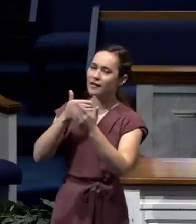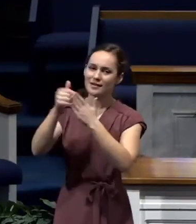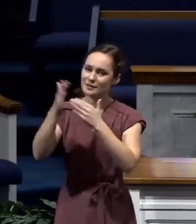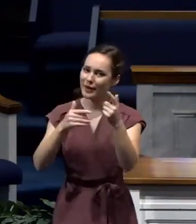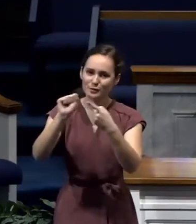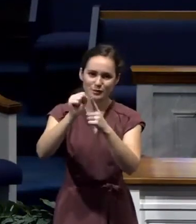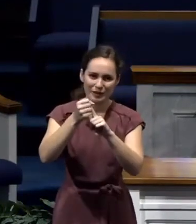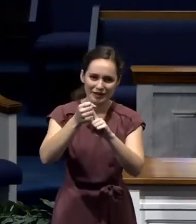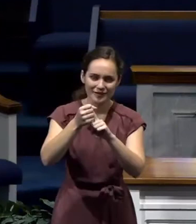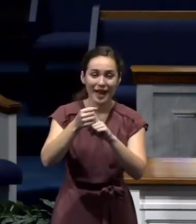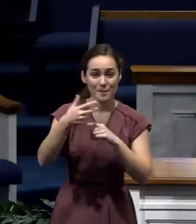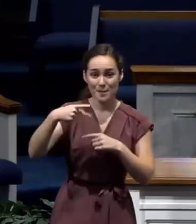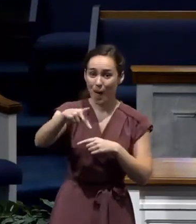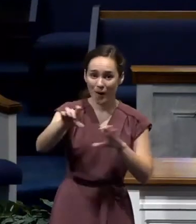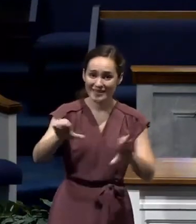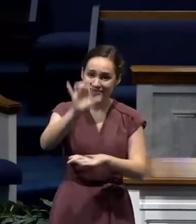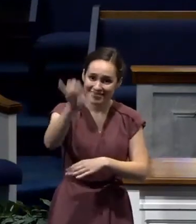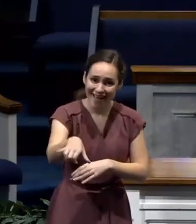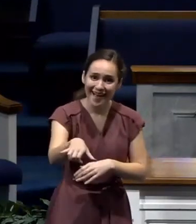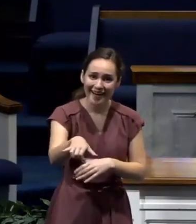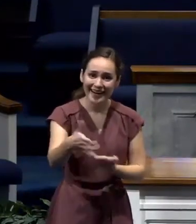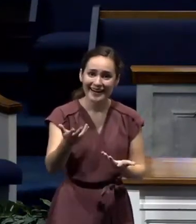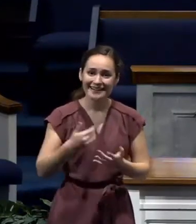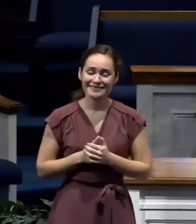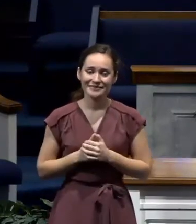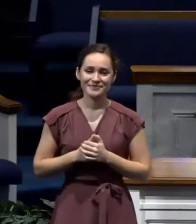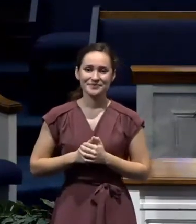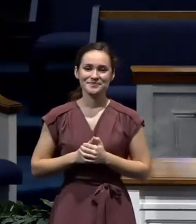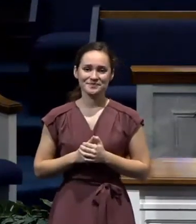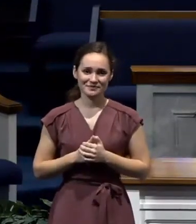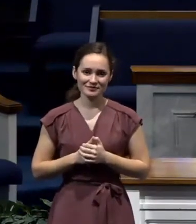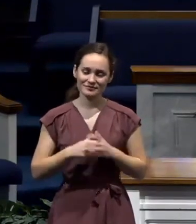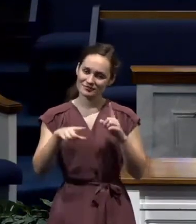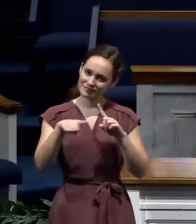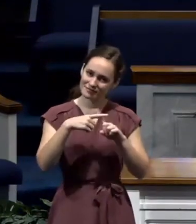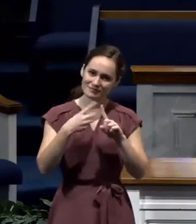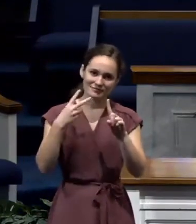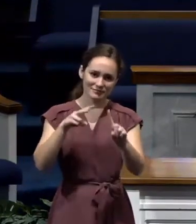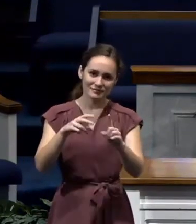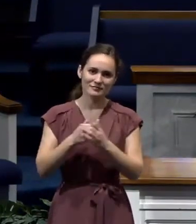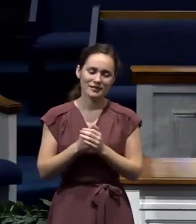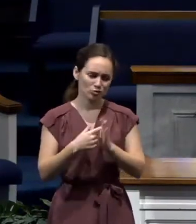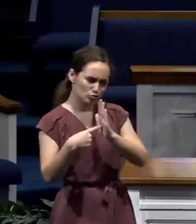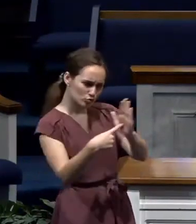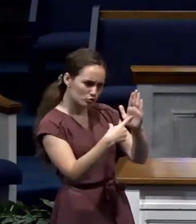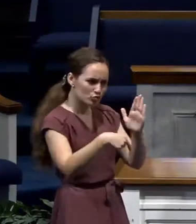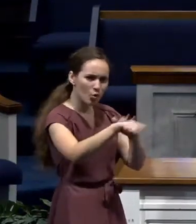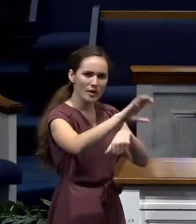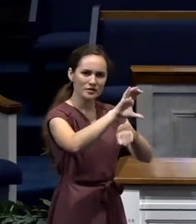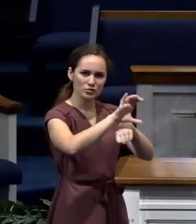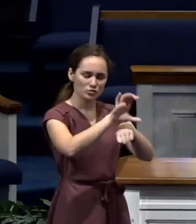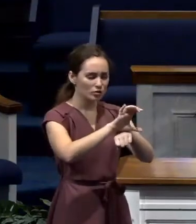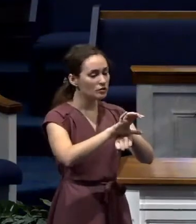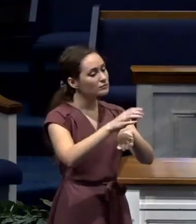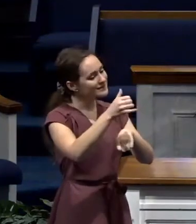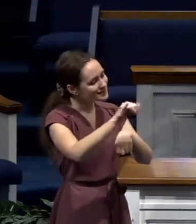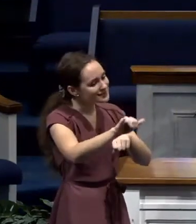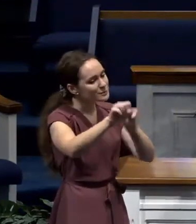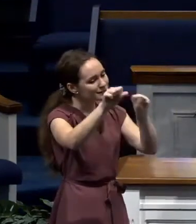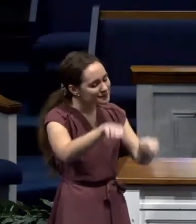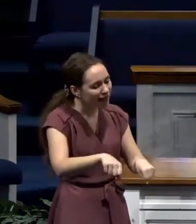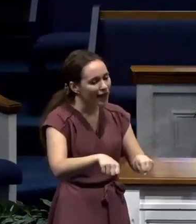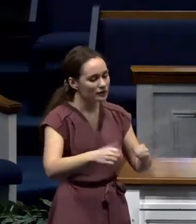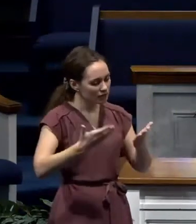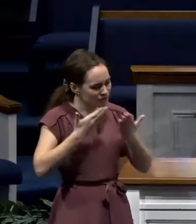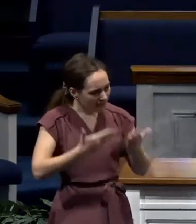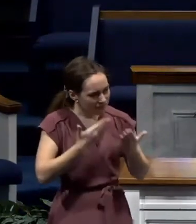And that's what Paul's doing when he writes this letter. And he's showing the Philippians reasons to be thankful